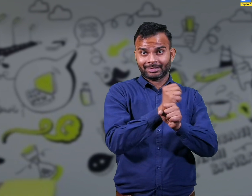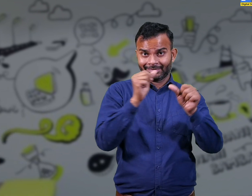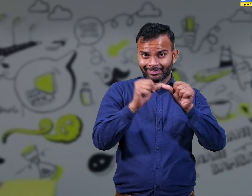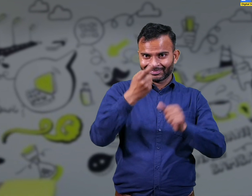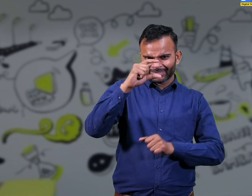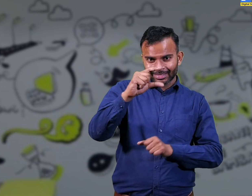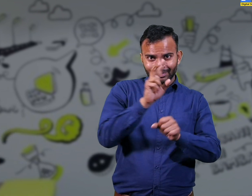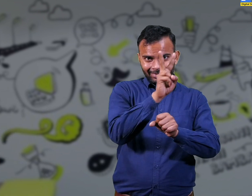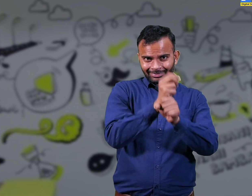VGA ports.